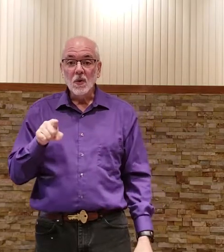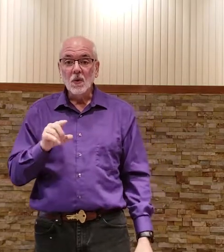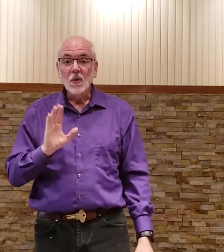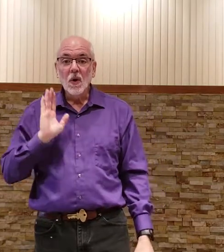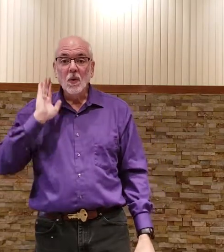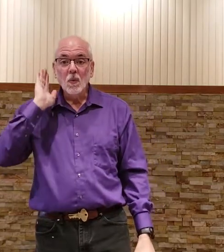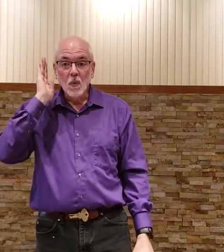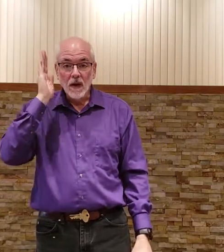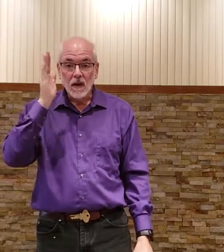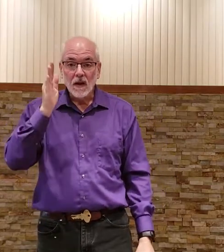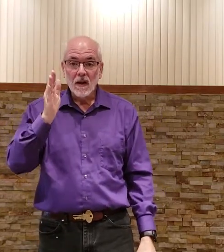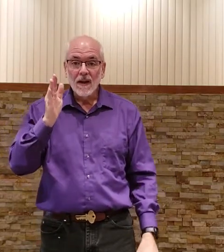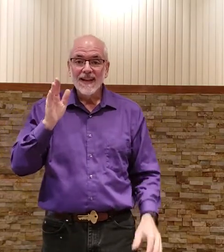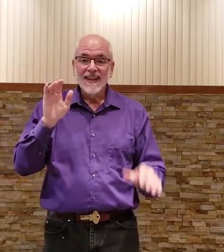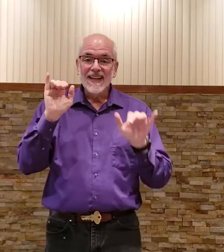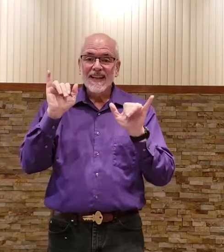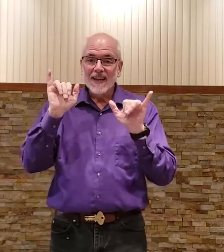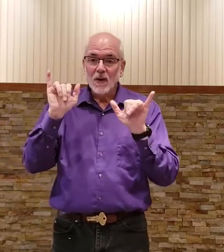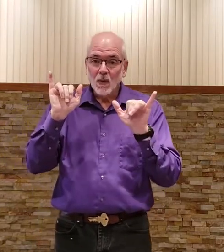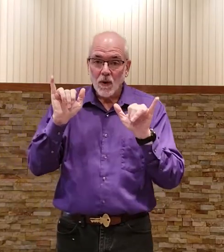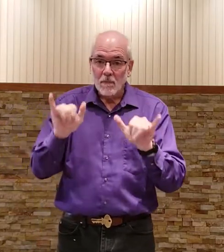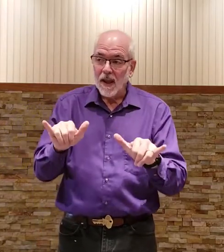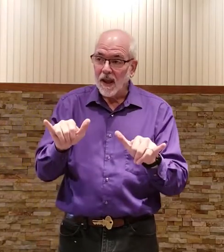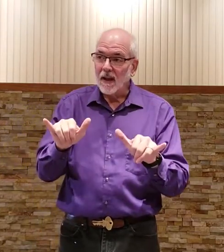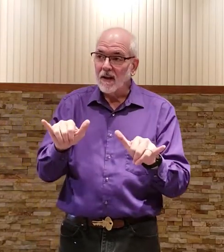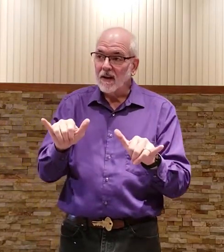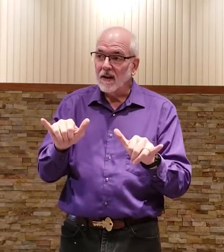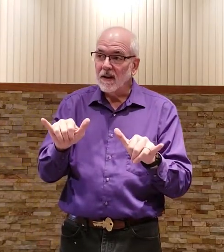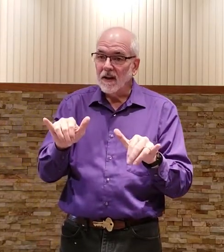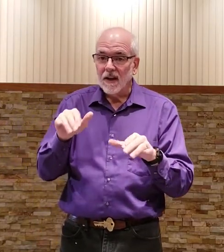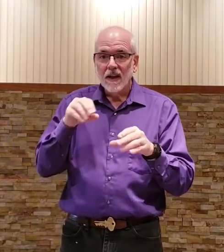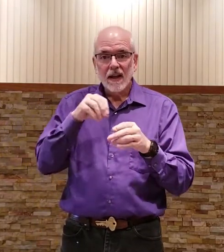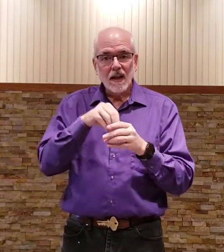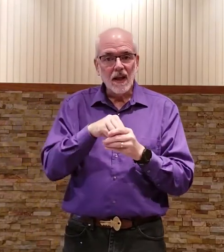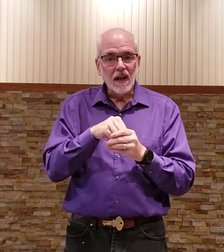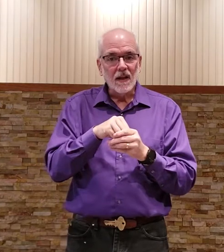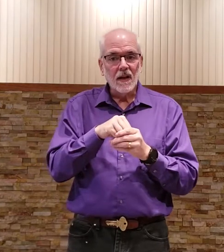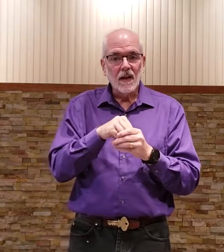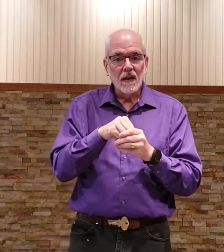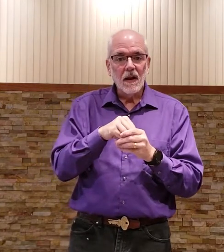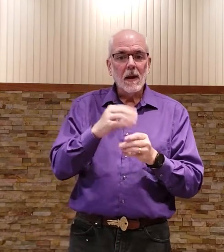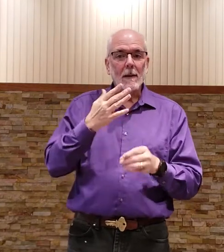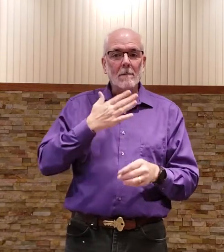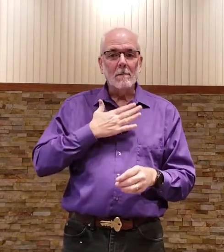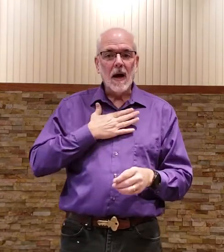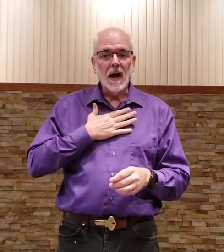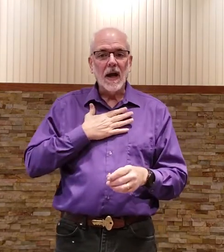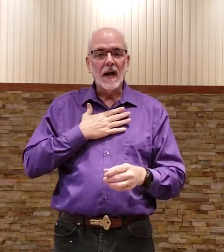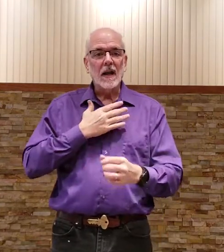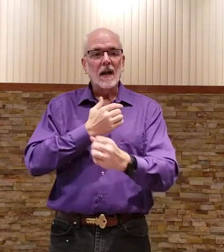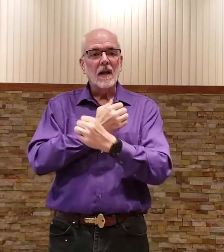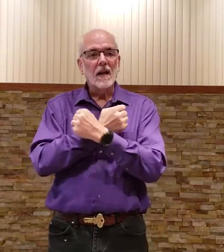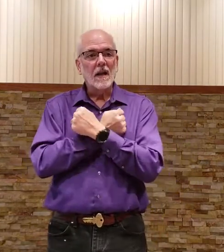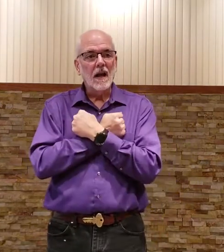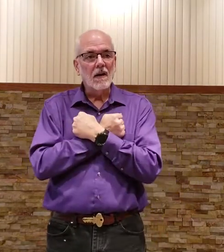will remain in my love